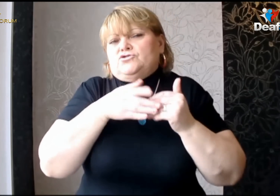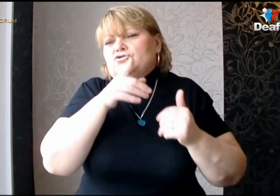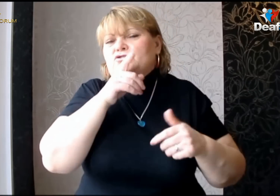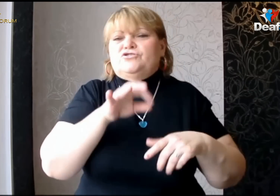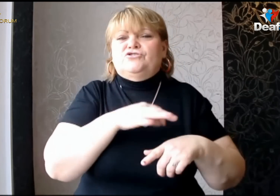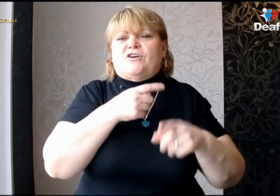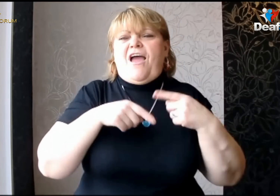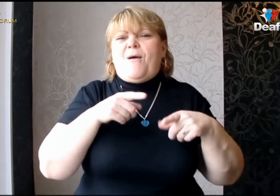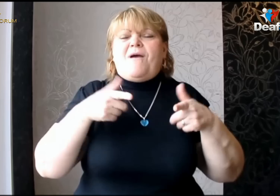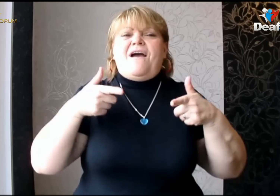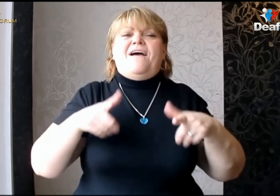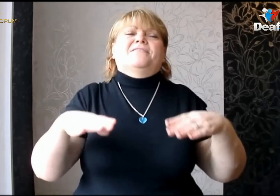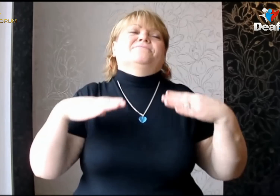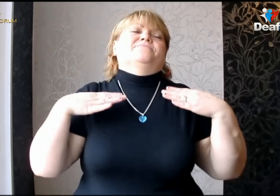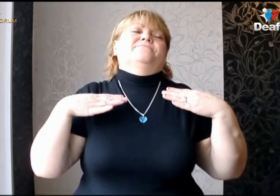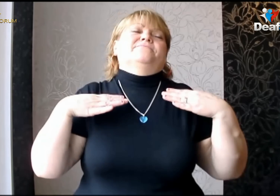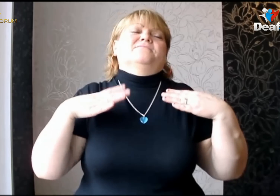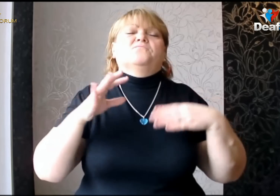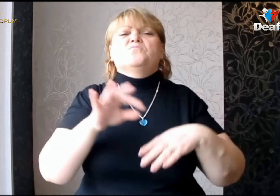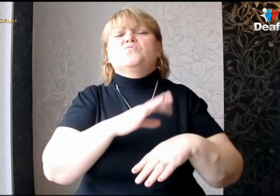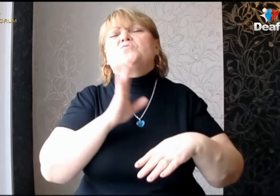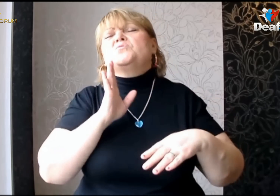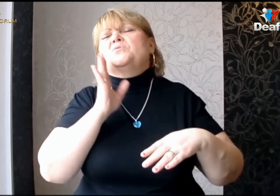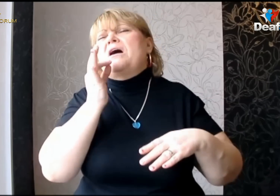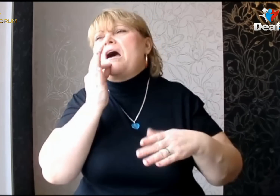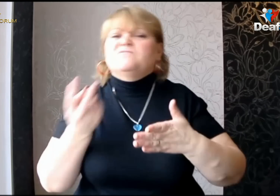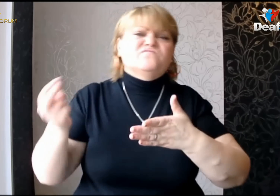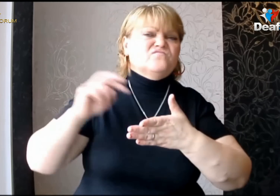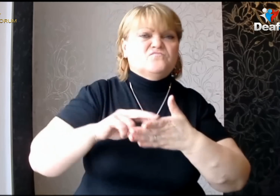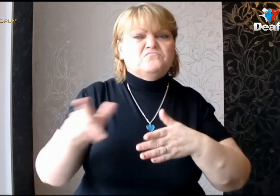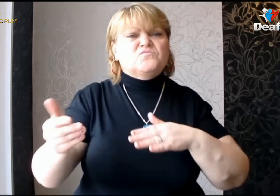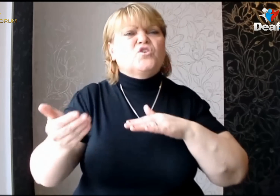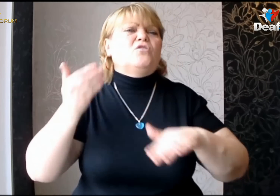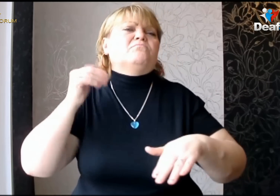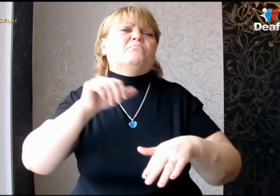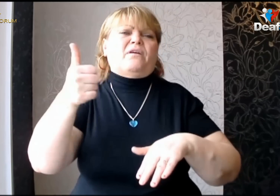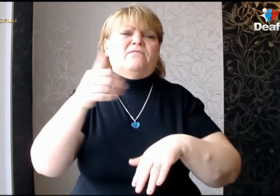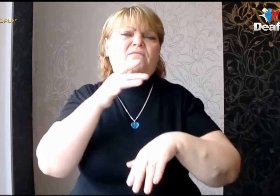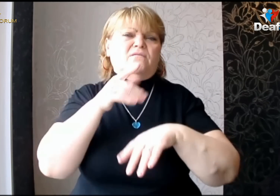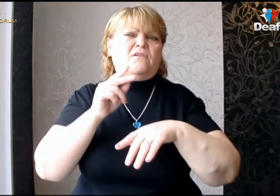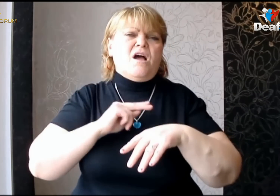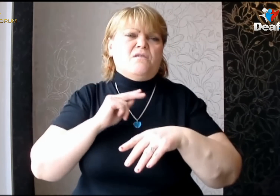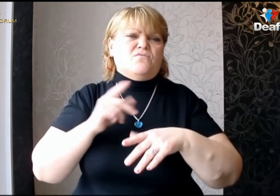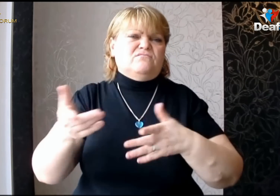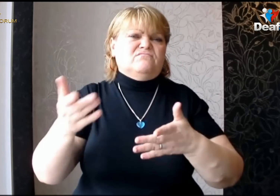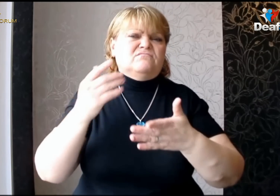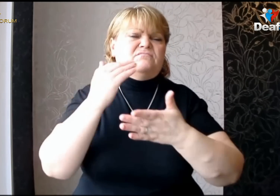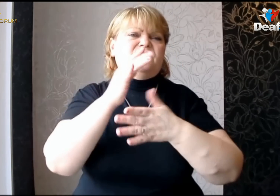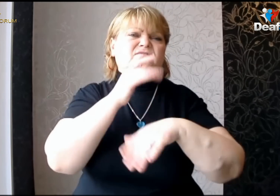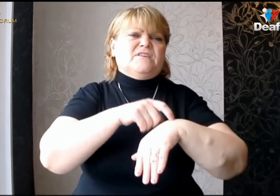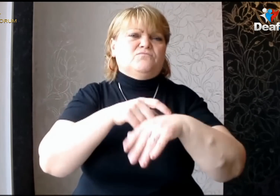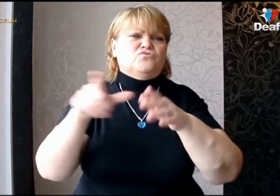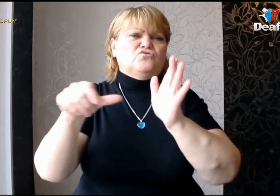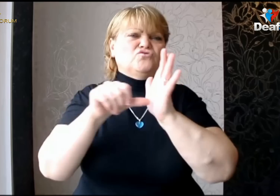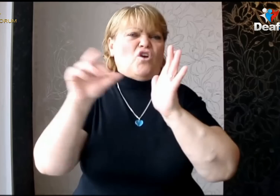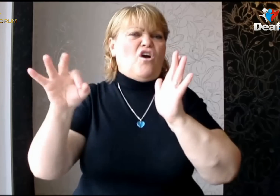hell Look how the candles All my friends' nights